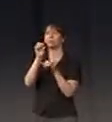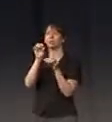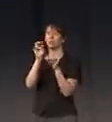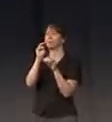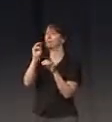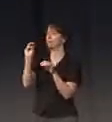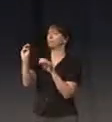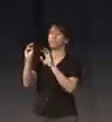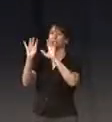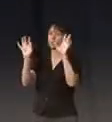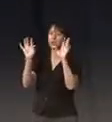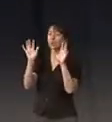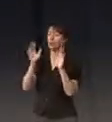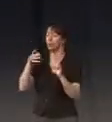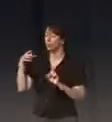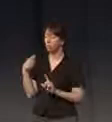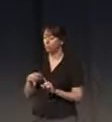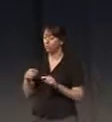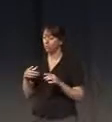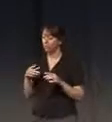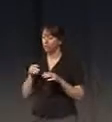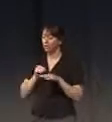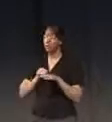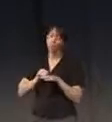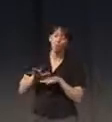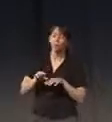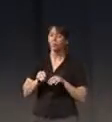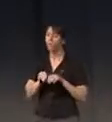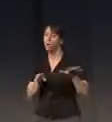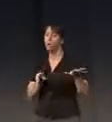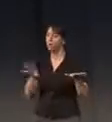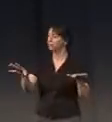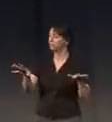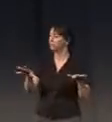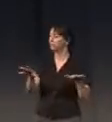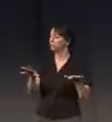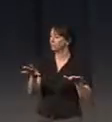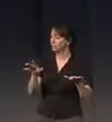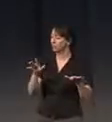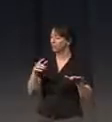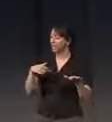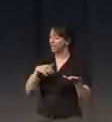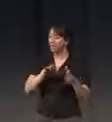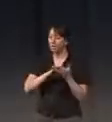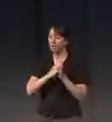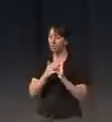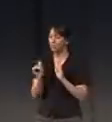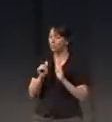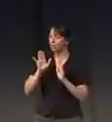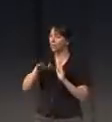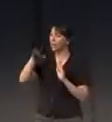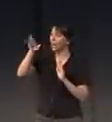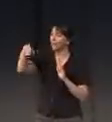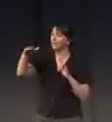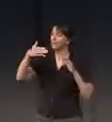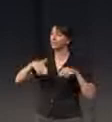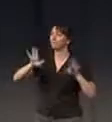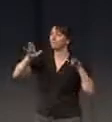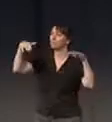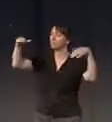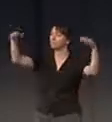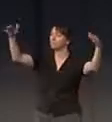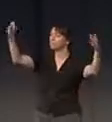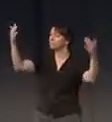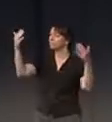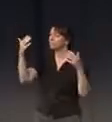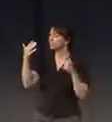just there, no? And then, you know, it kind of, kind of, we wave, no? It's like, maybe I like to think about Alva